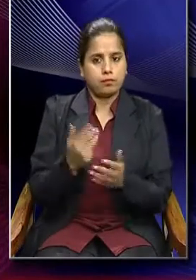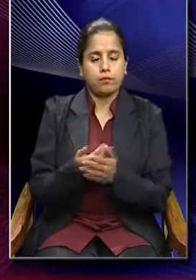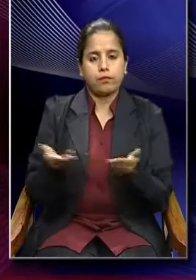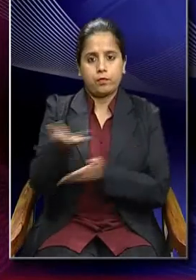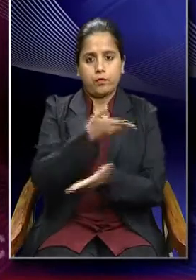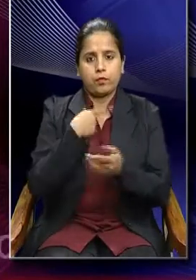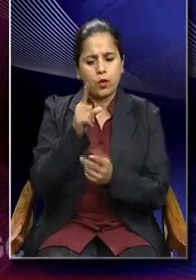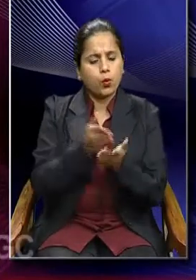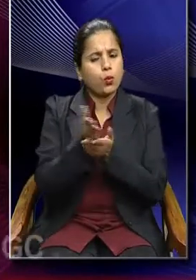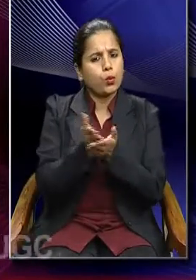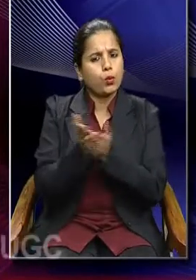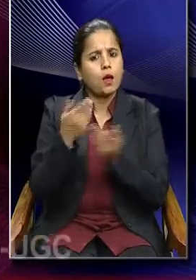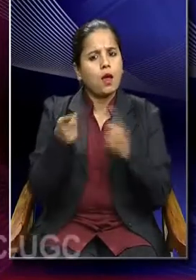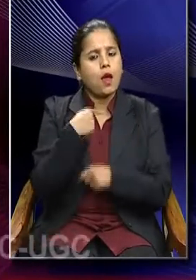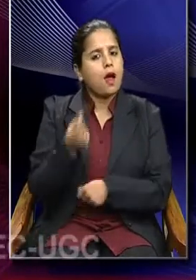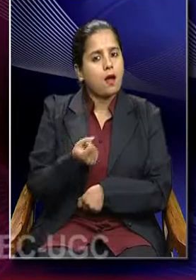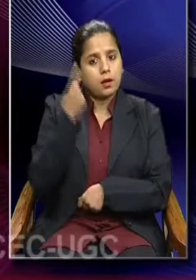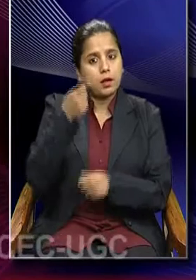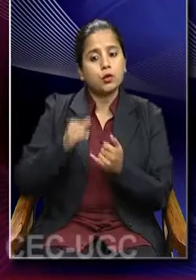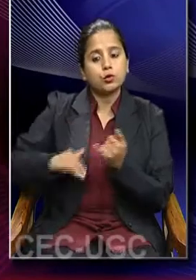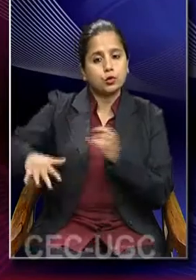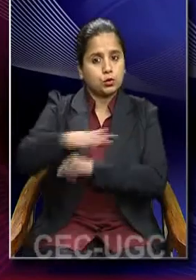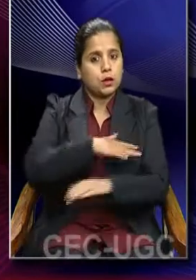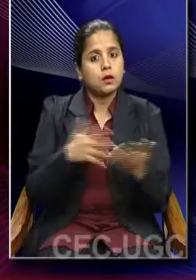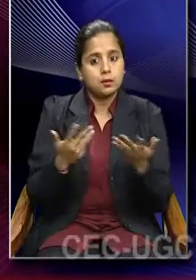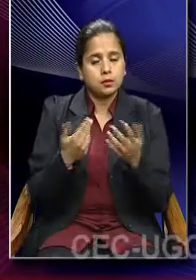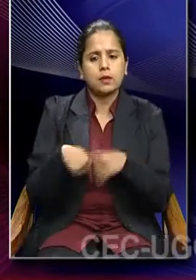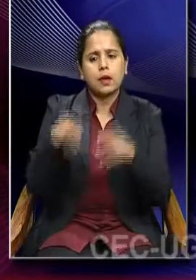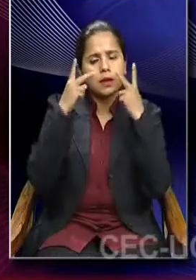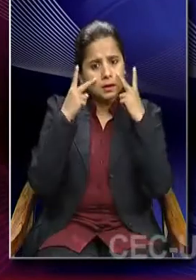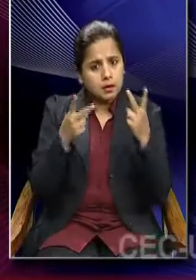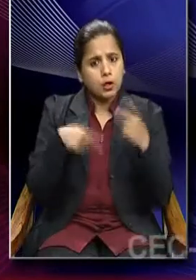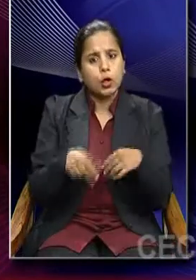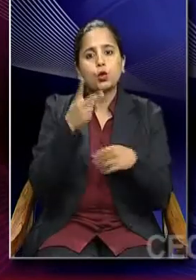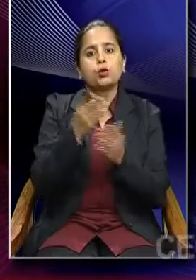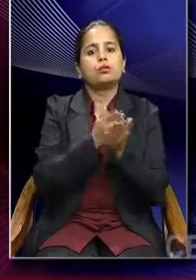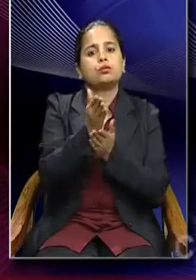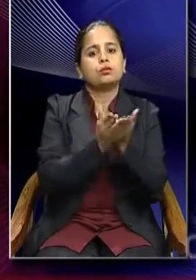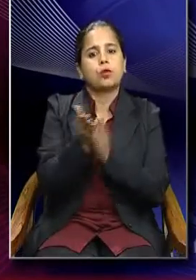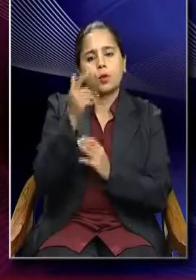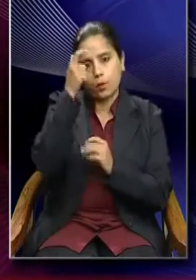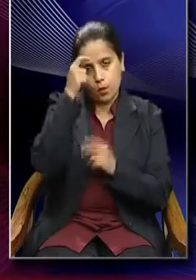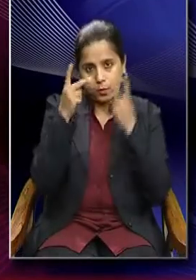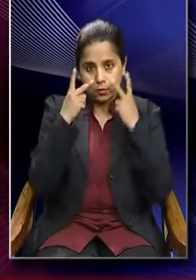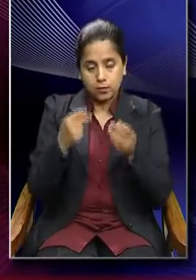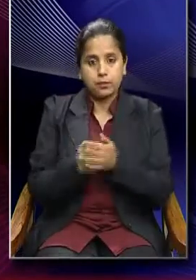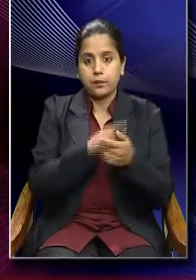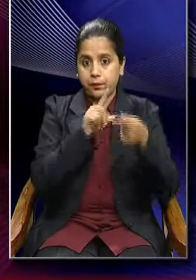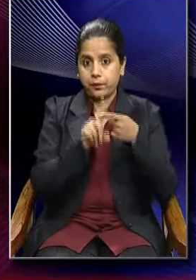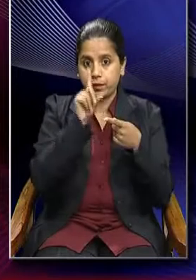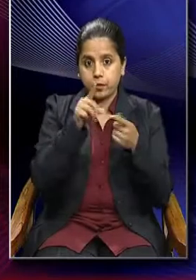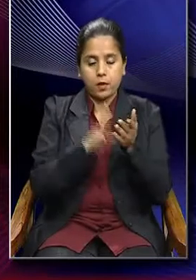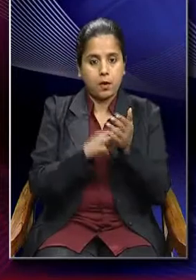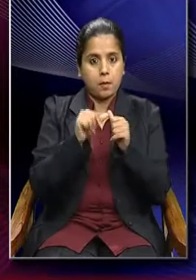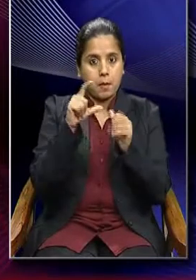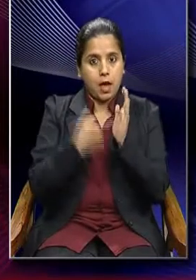one of the ways in which we understand society is to look into two kinds of issues. One is macro